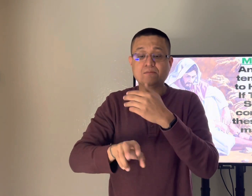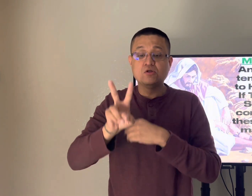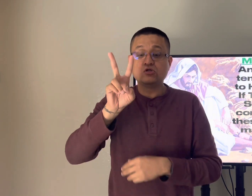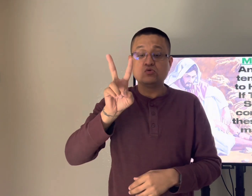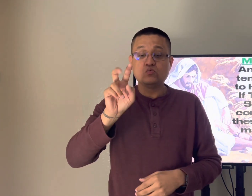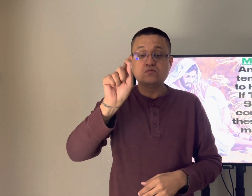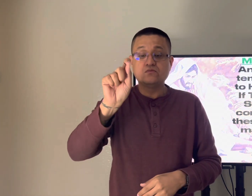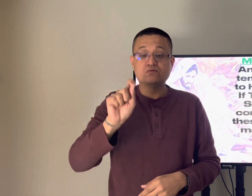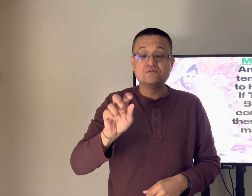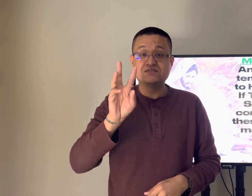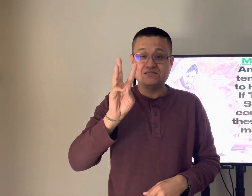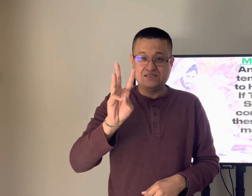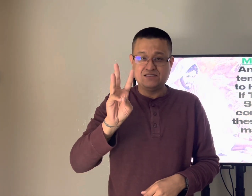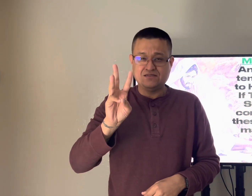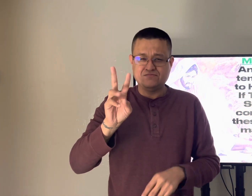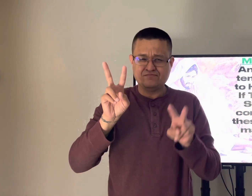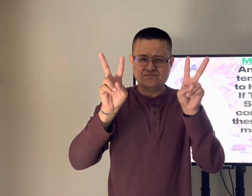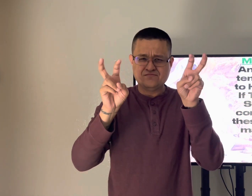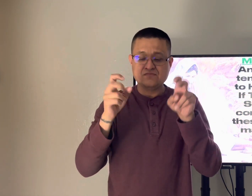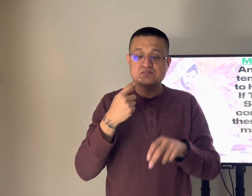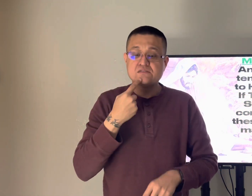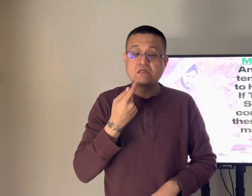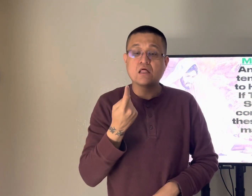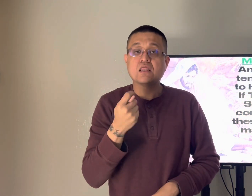again in verse john 2 and verse 6